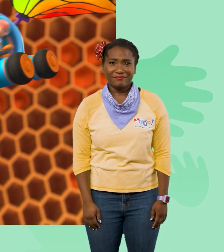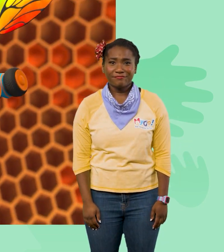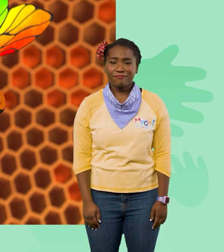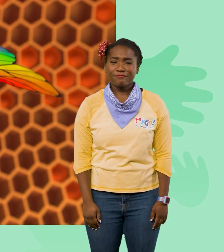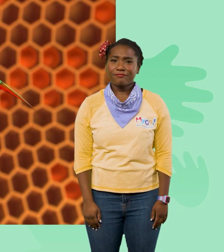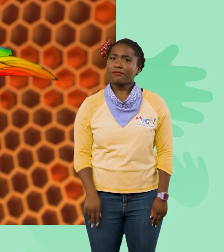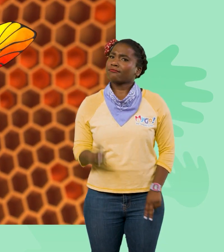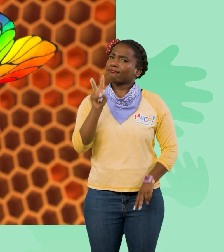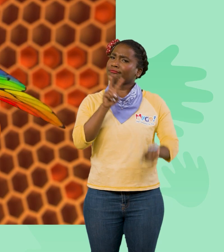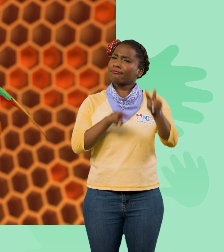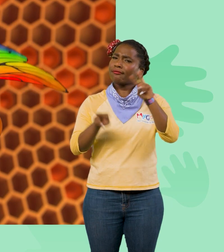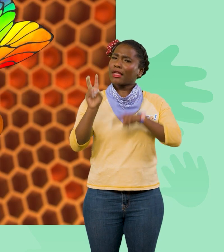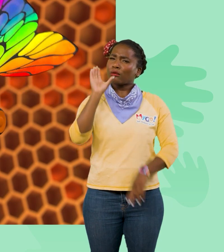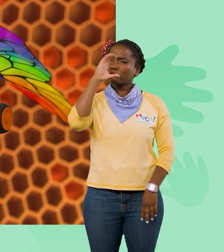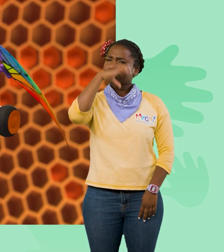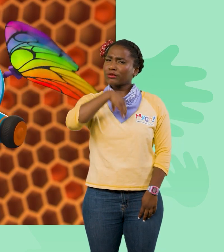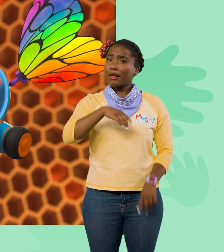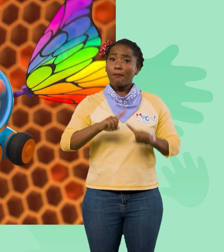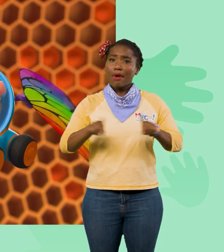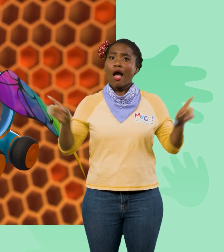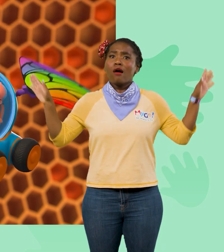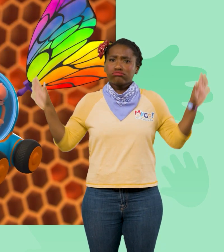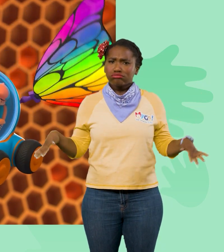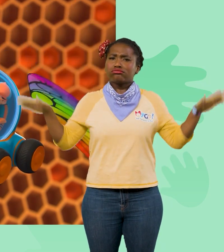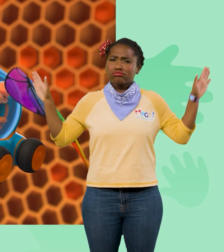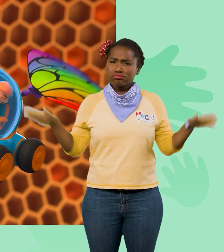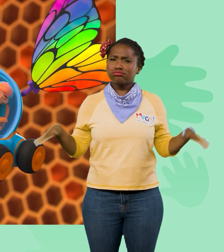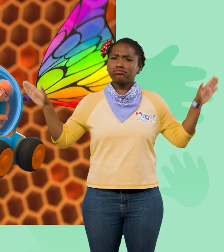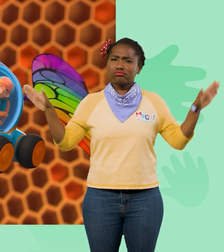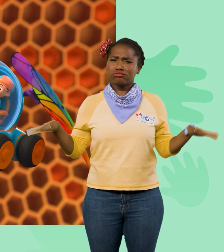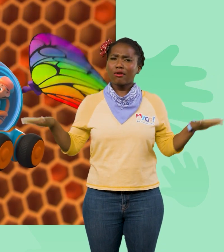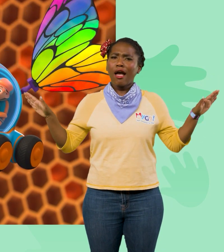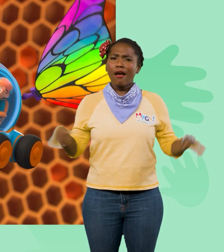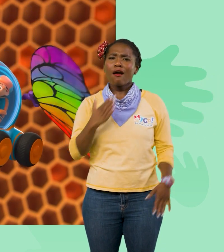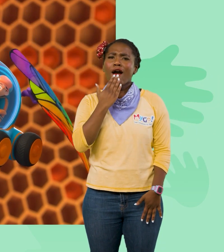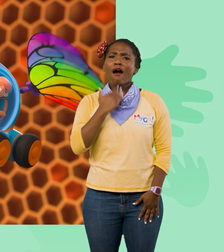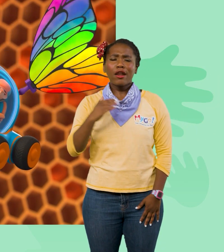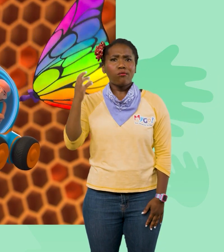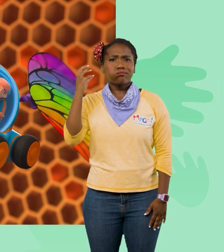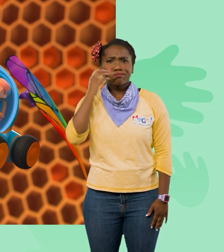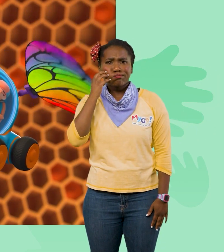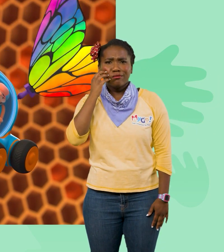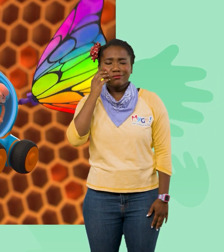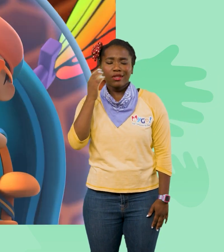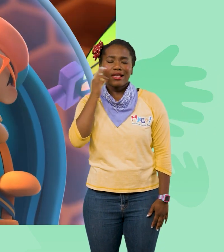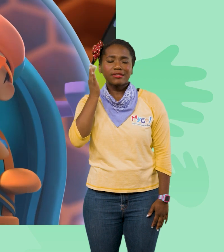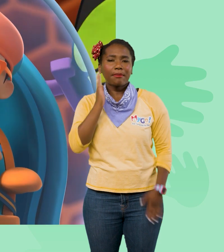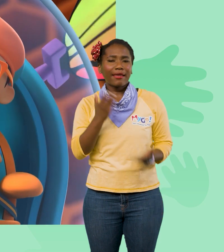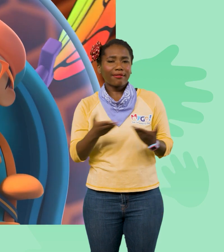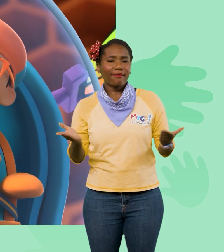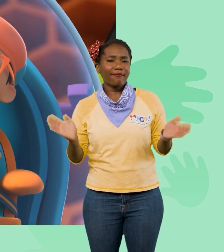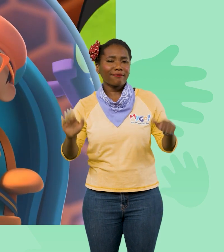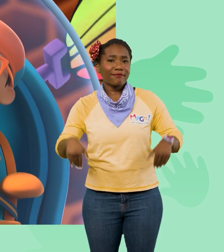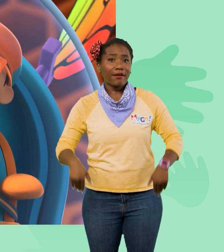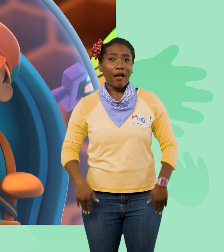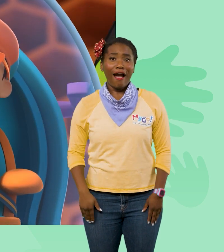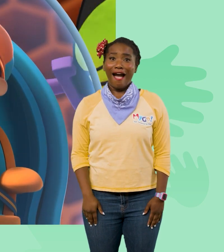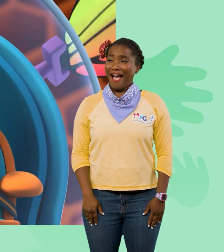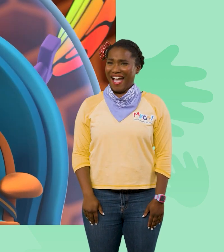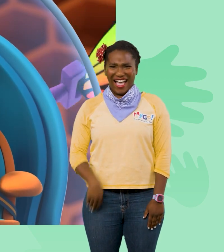This may look funny, but flapping our wings is how we make thicker honey! It's a bee thing! Whoa! Yes,